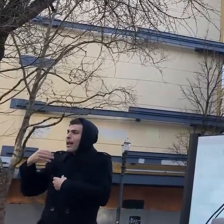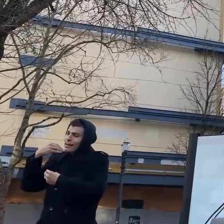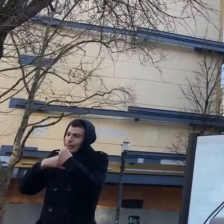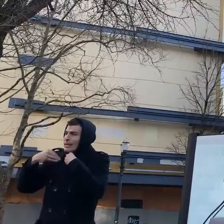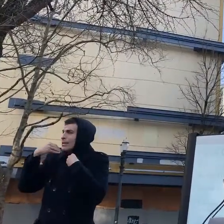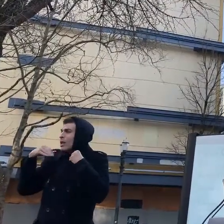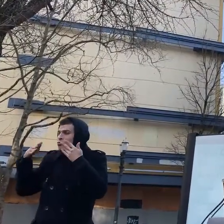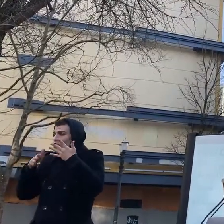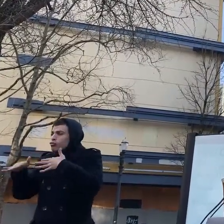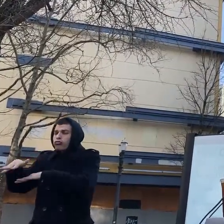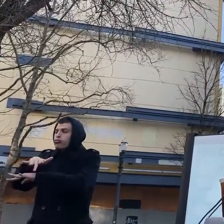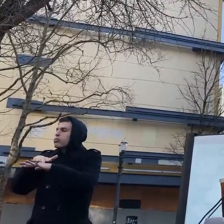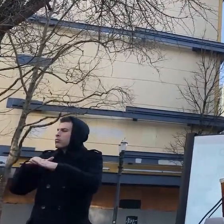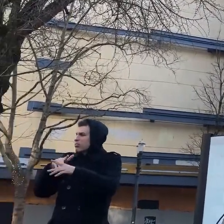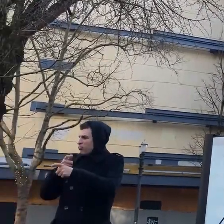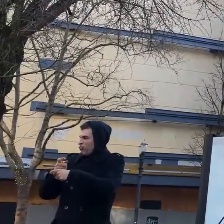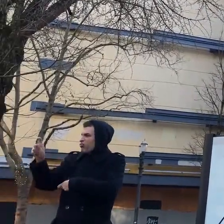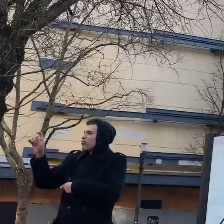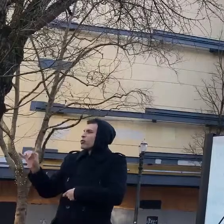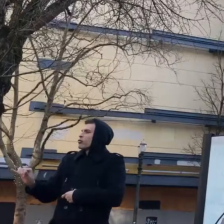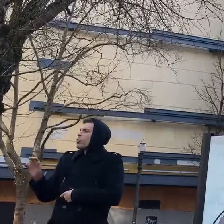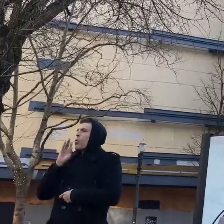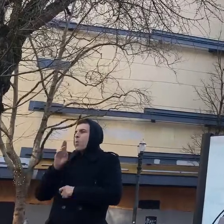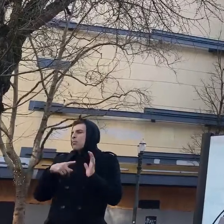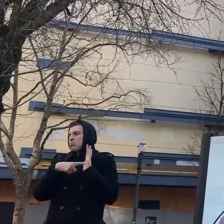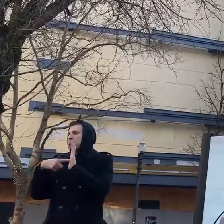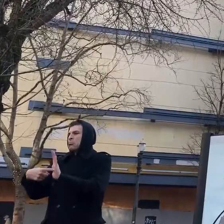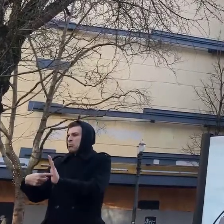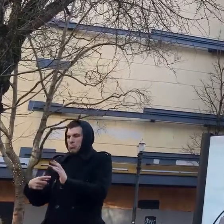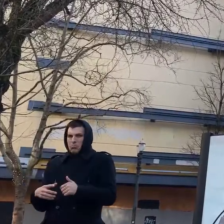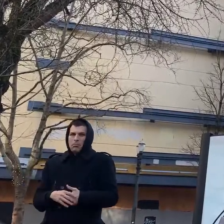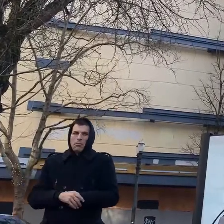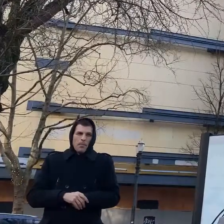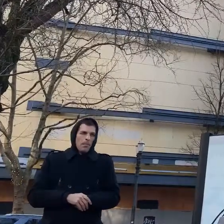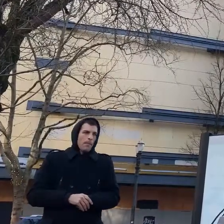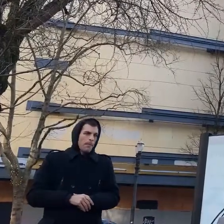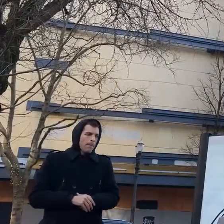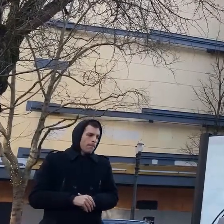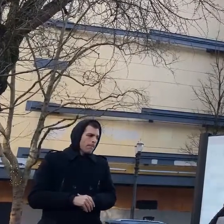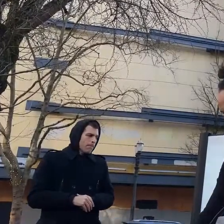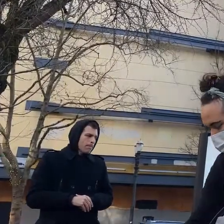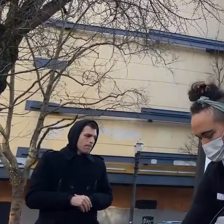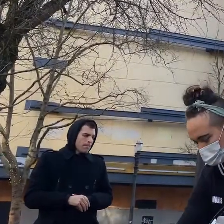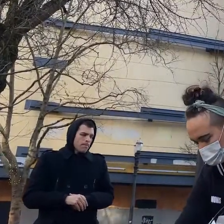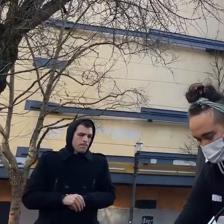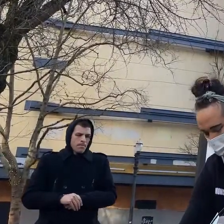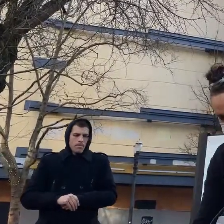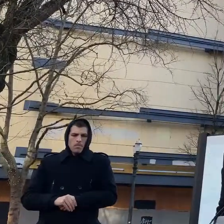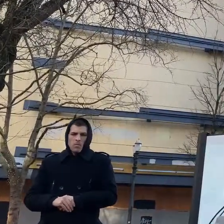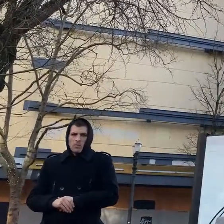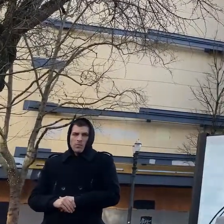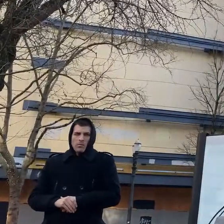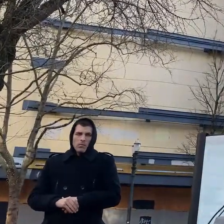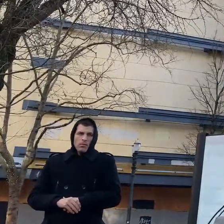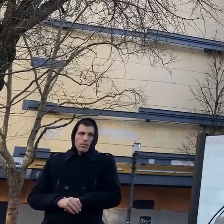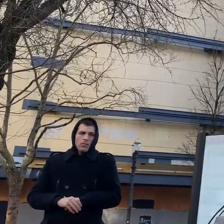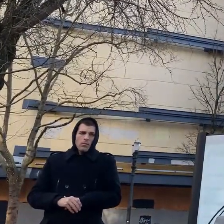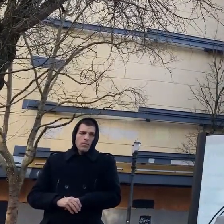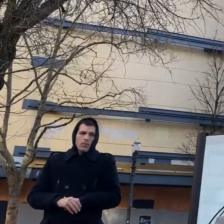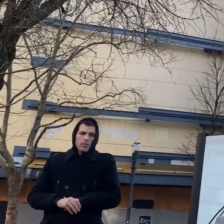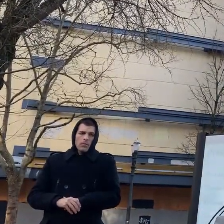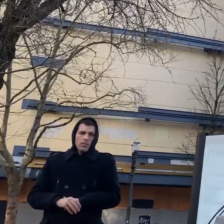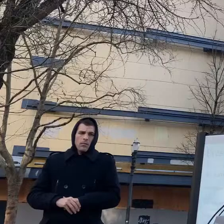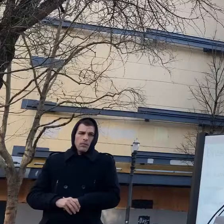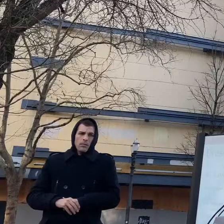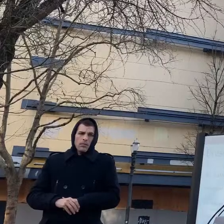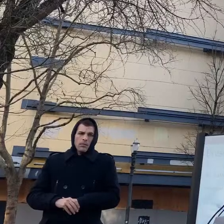consortium interlab group designed to collaborate and share information about chemical weapons and their impacts